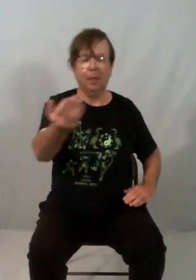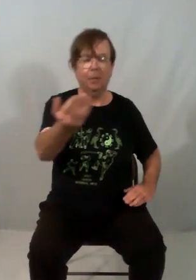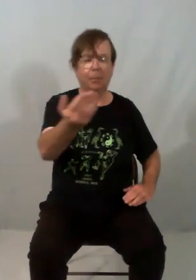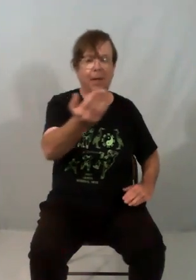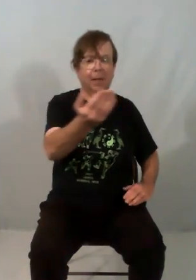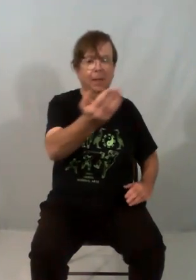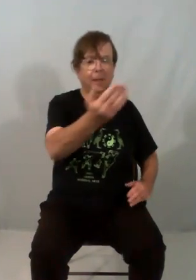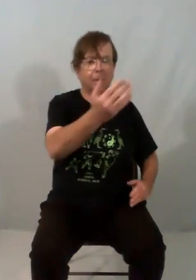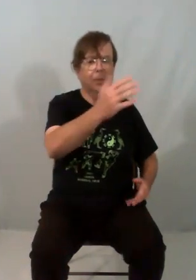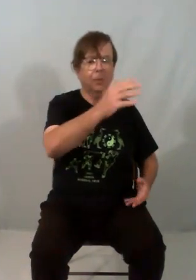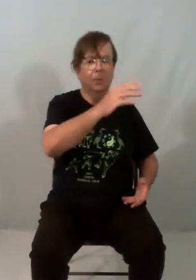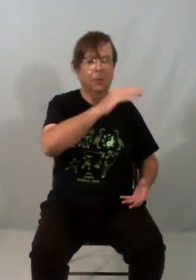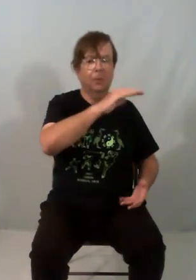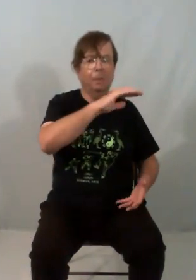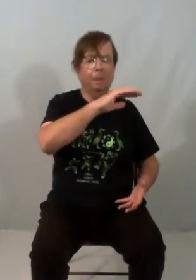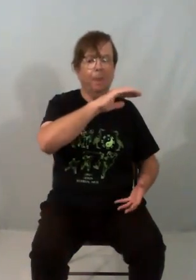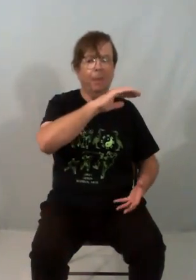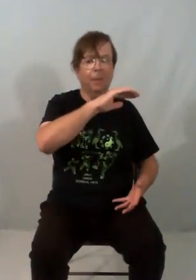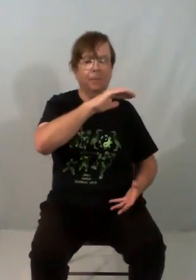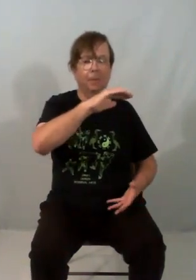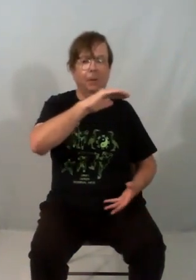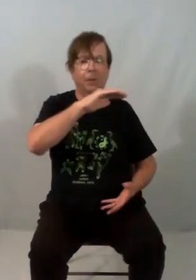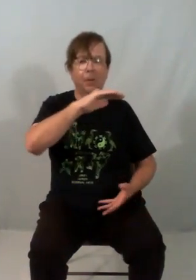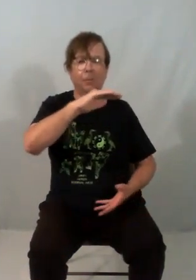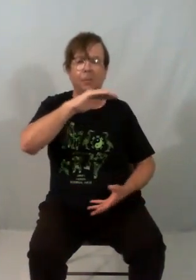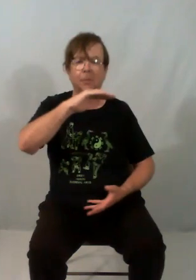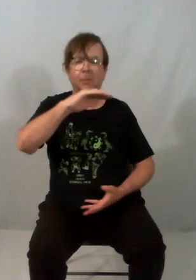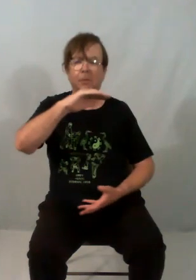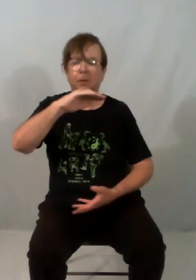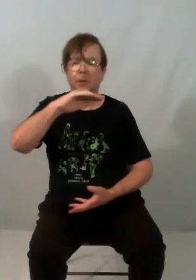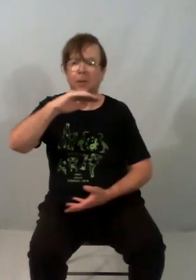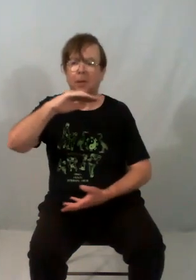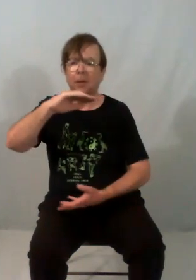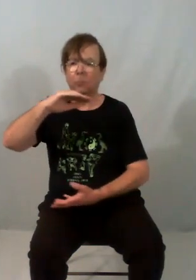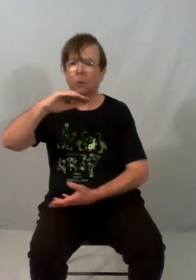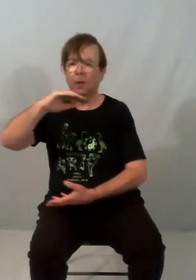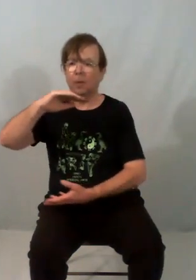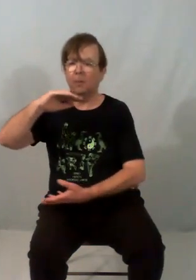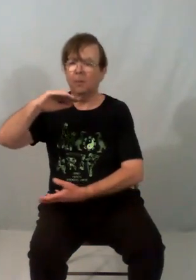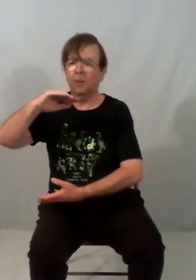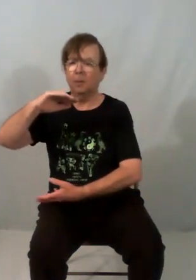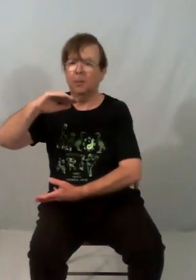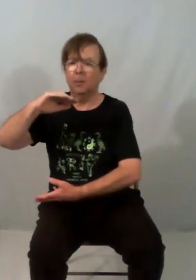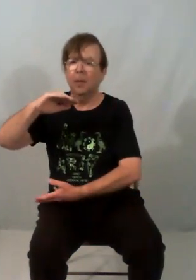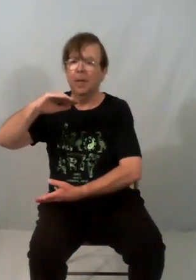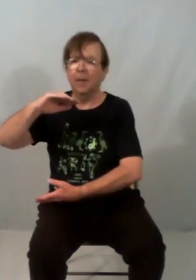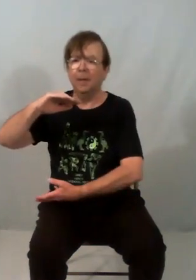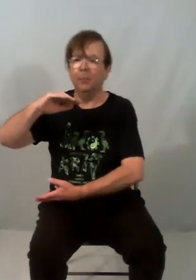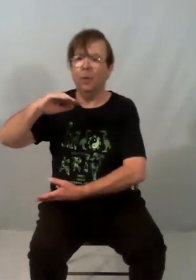back to hold the ball. Four, moving across and turning while I'm holding the ball. then one,